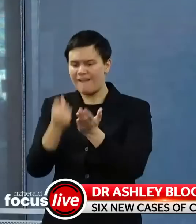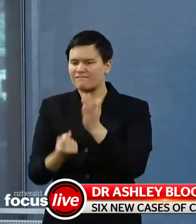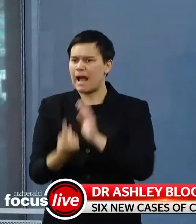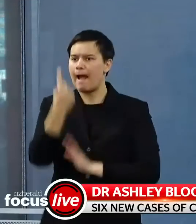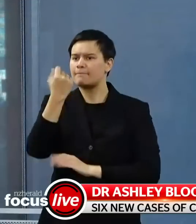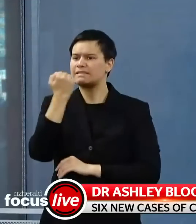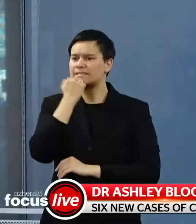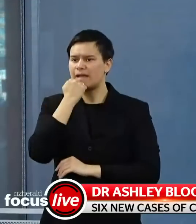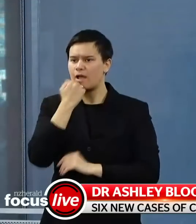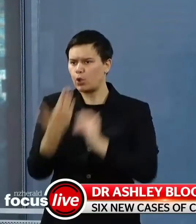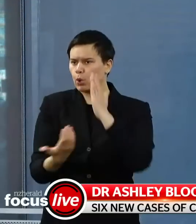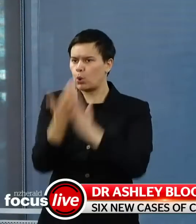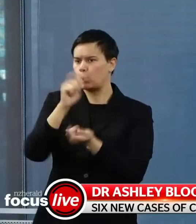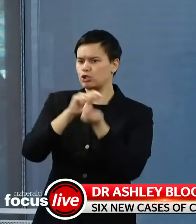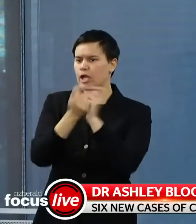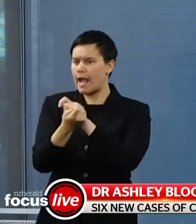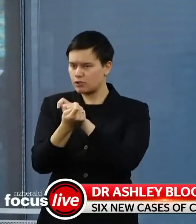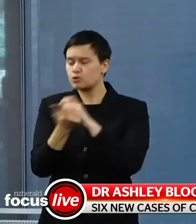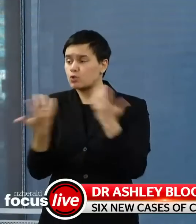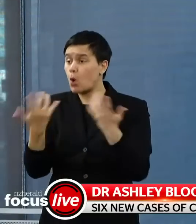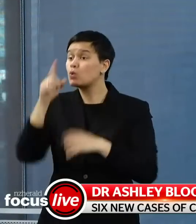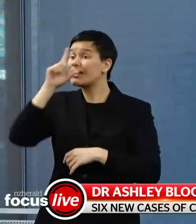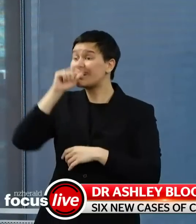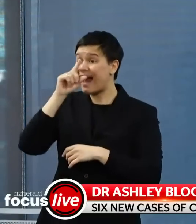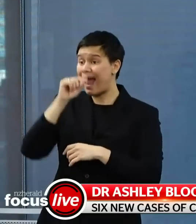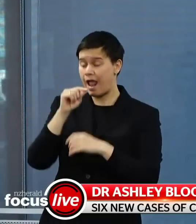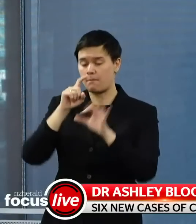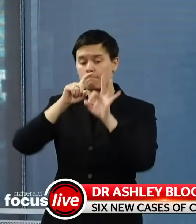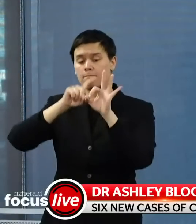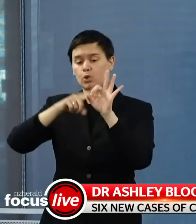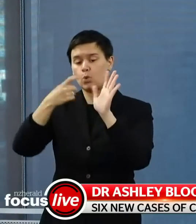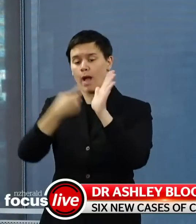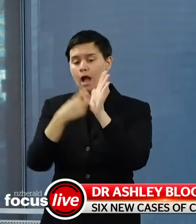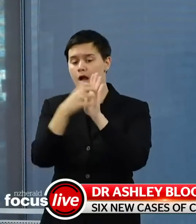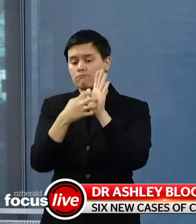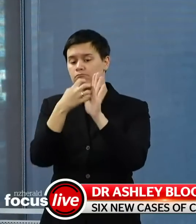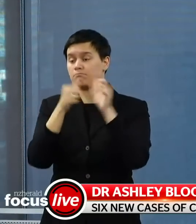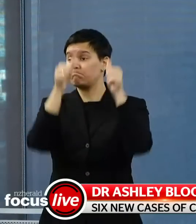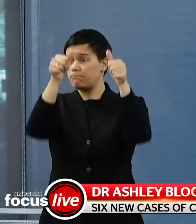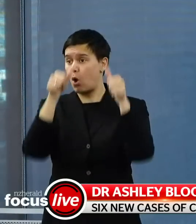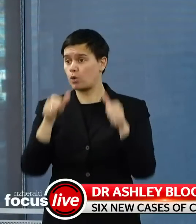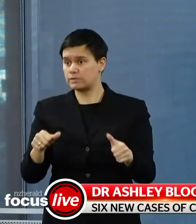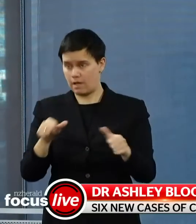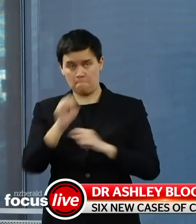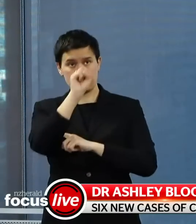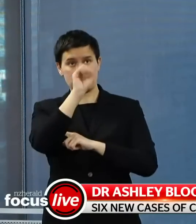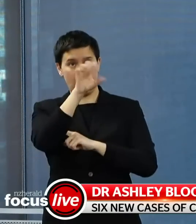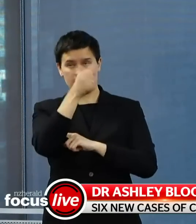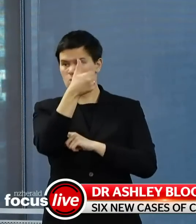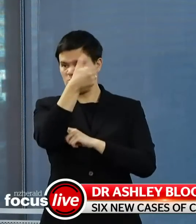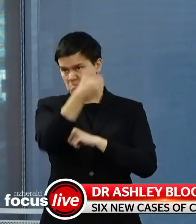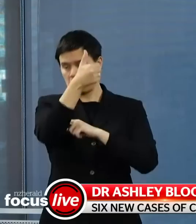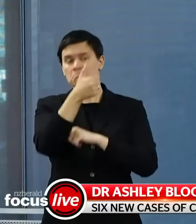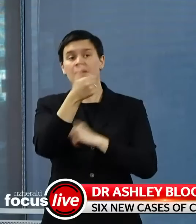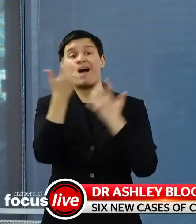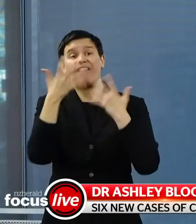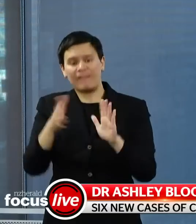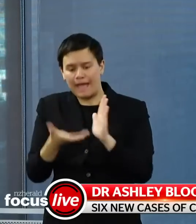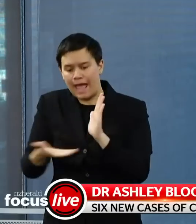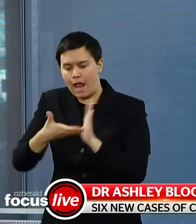sign in electronically with the QR code you can add detail around who you were with and the times you were there. There are now 2